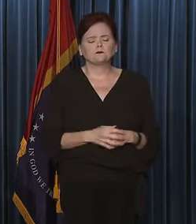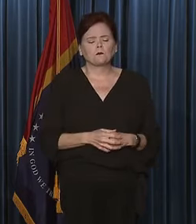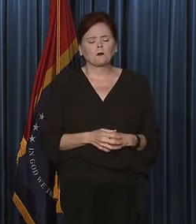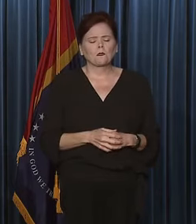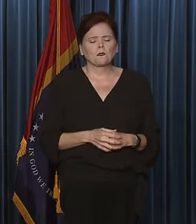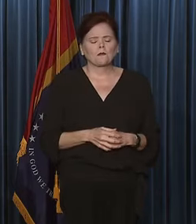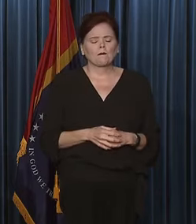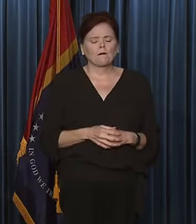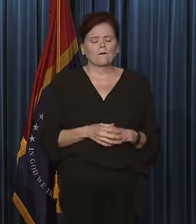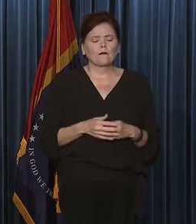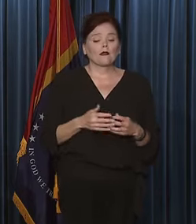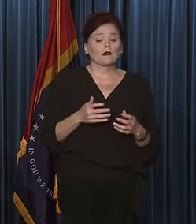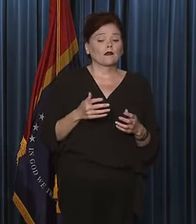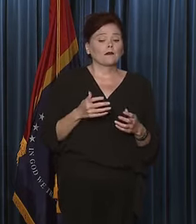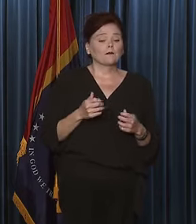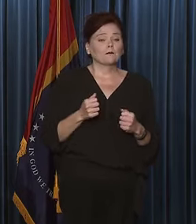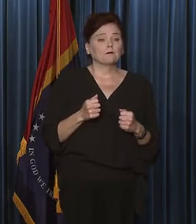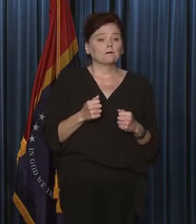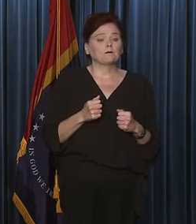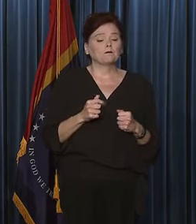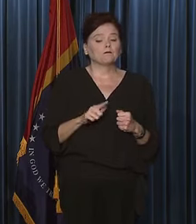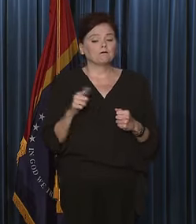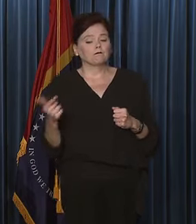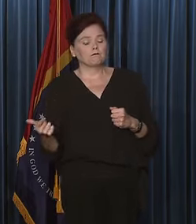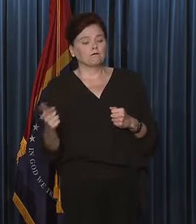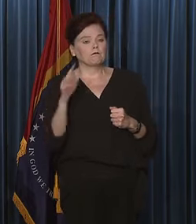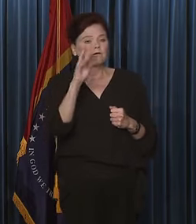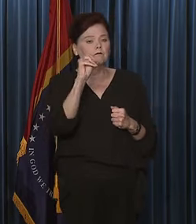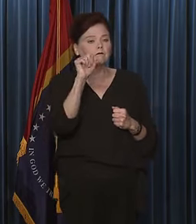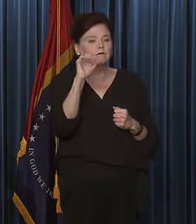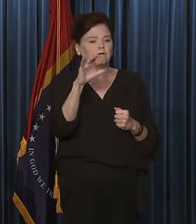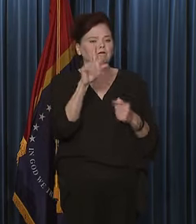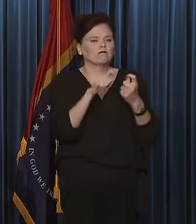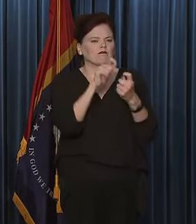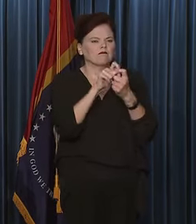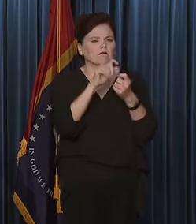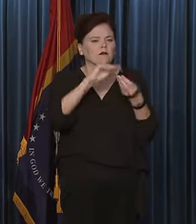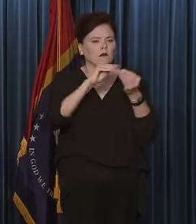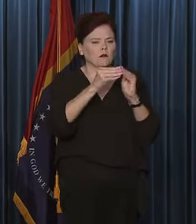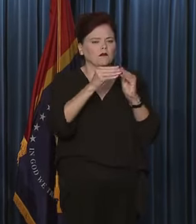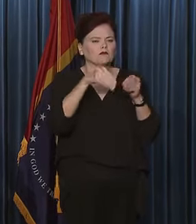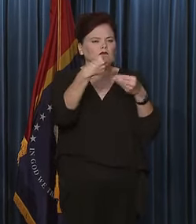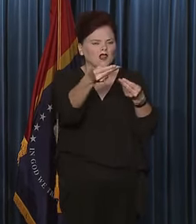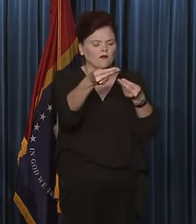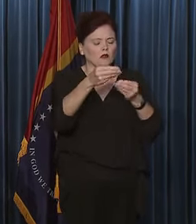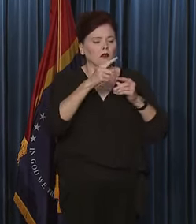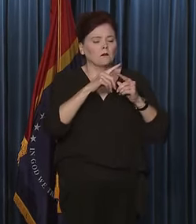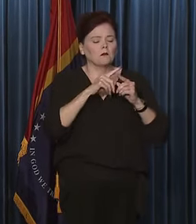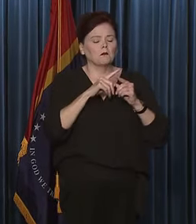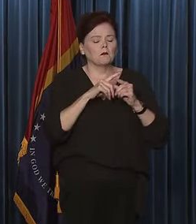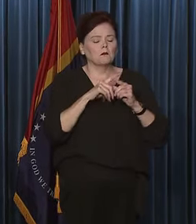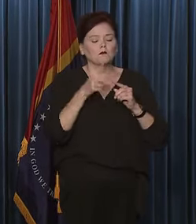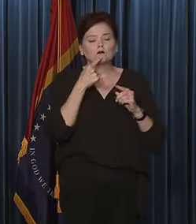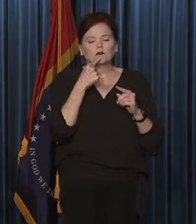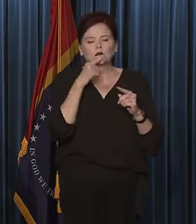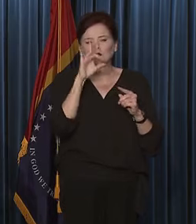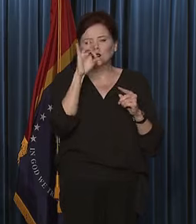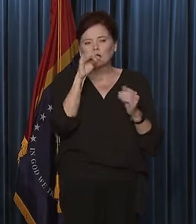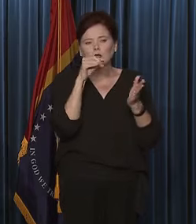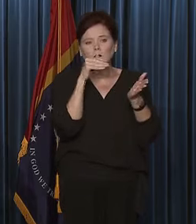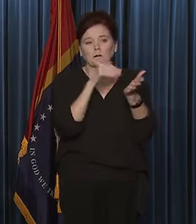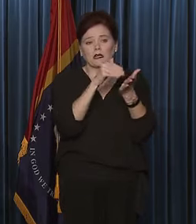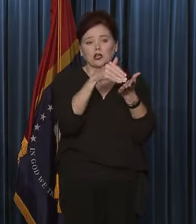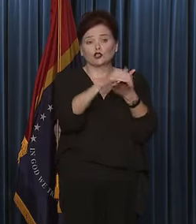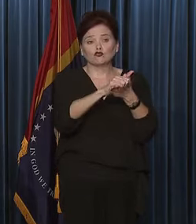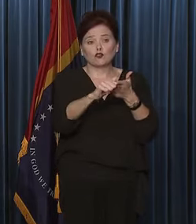I'm going to let Mac give you an exact number. But I think if you said $80 million,